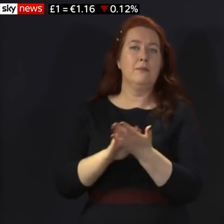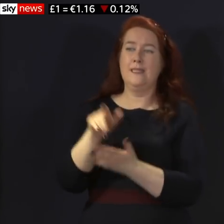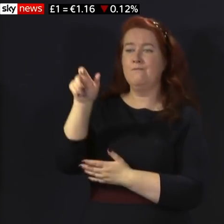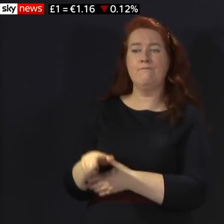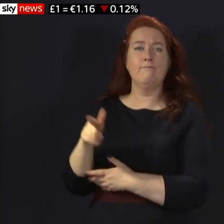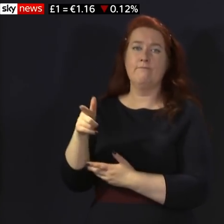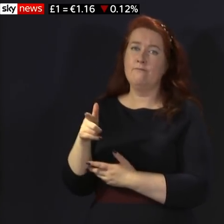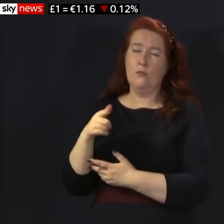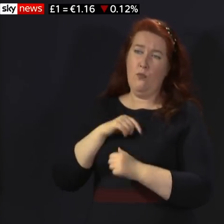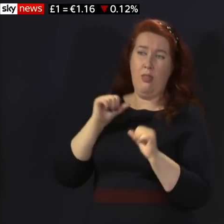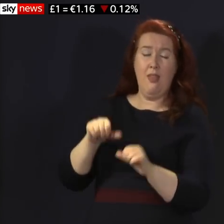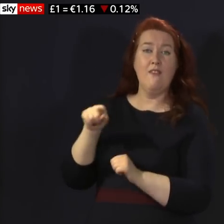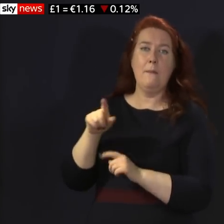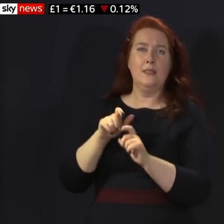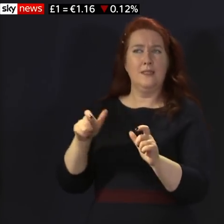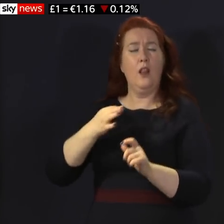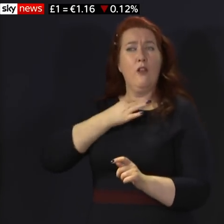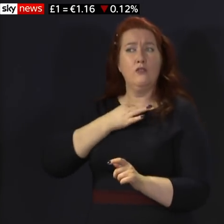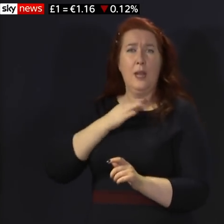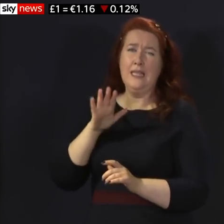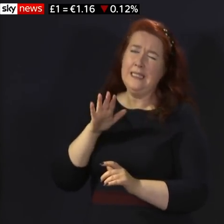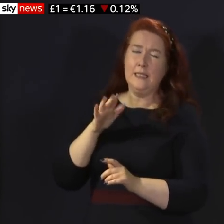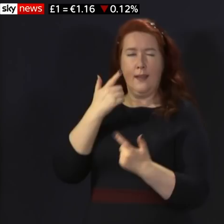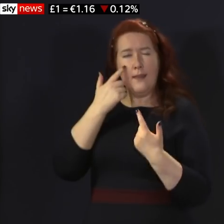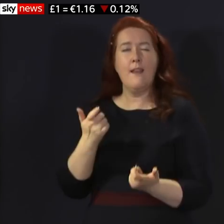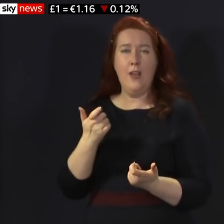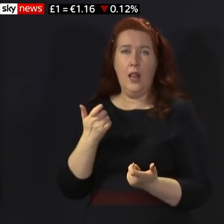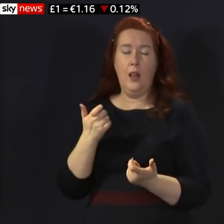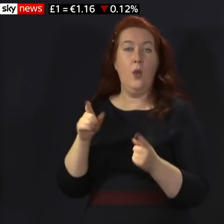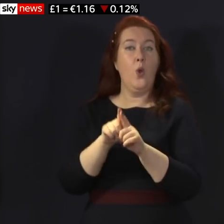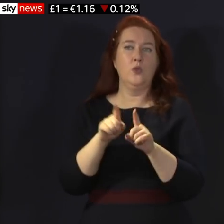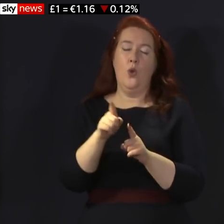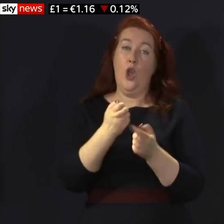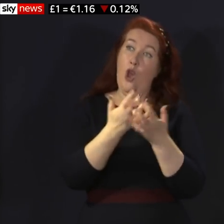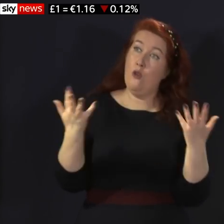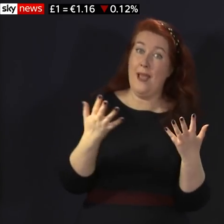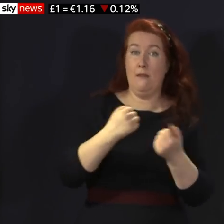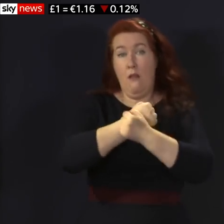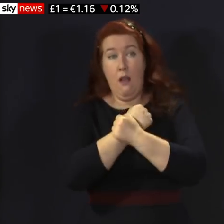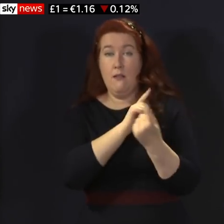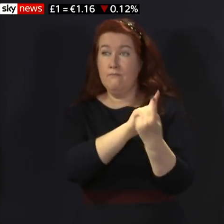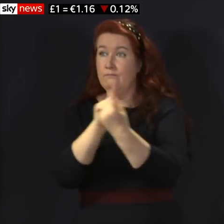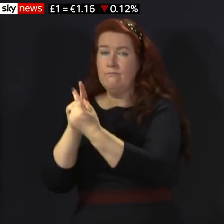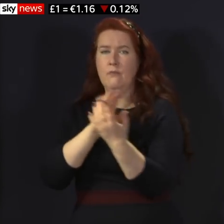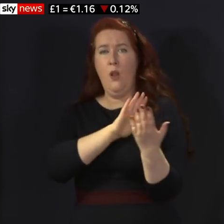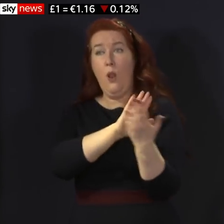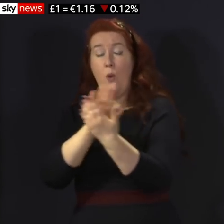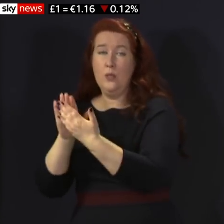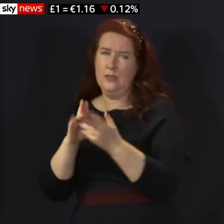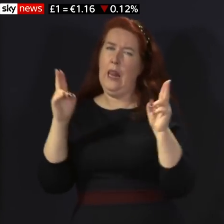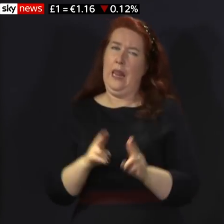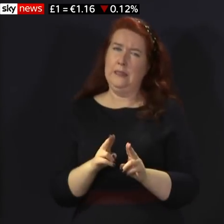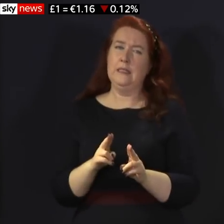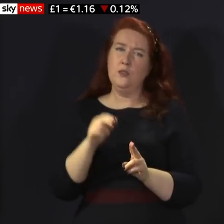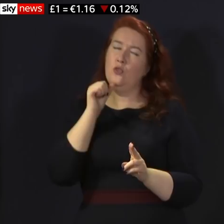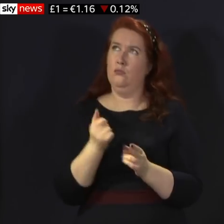any reason, please still be careful and limit the overall number of people that you're choosing to have close physical contact